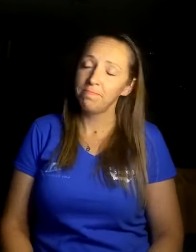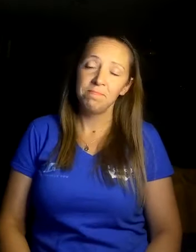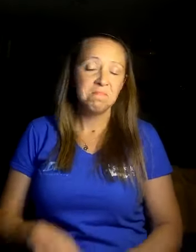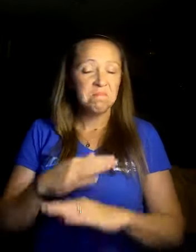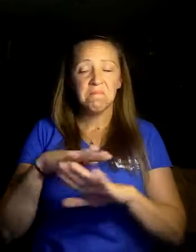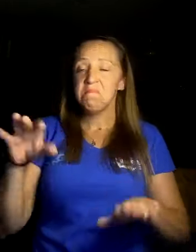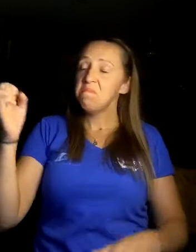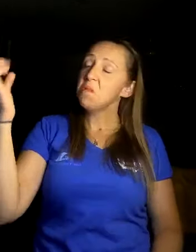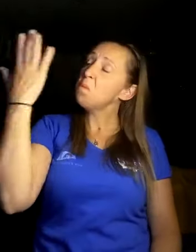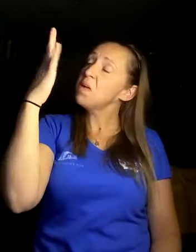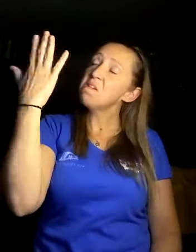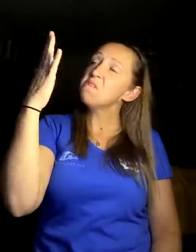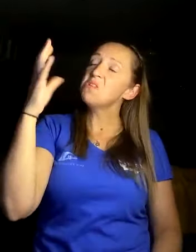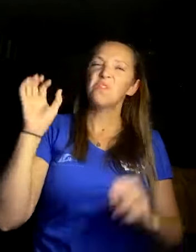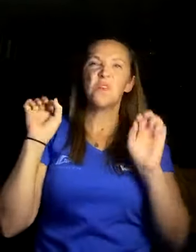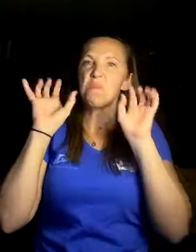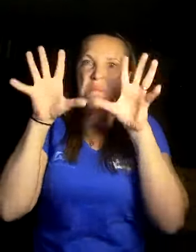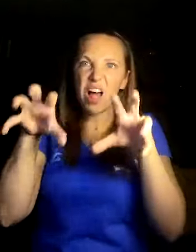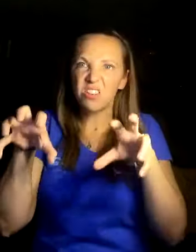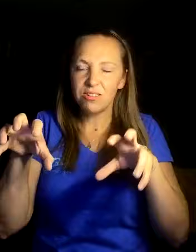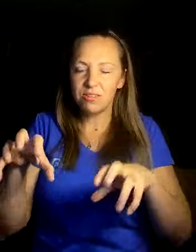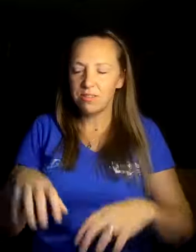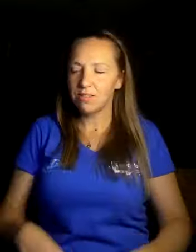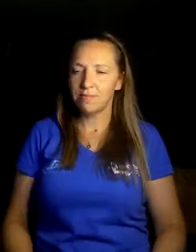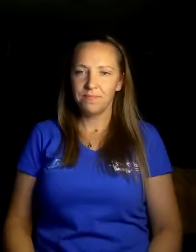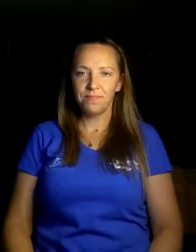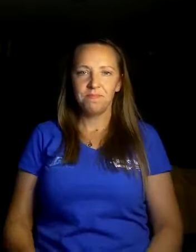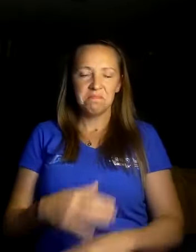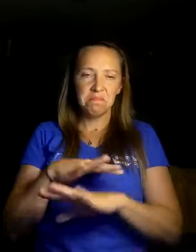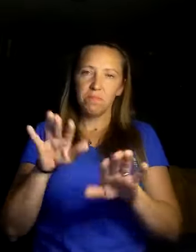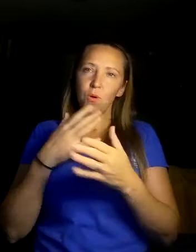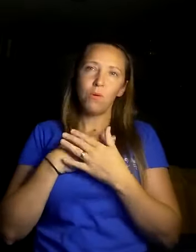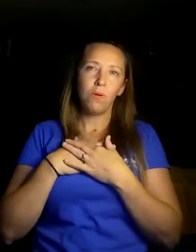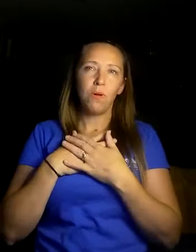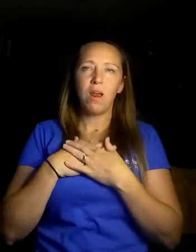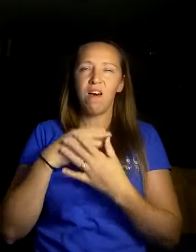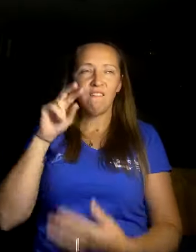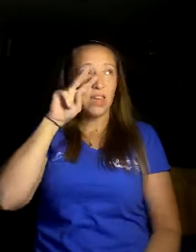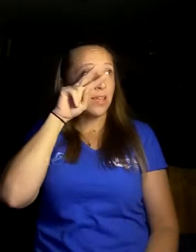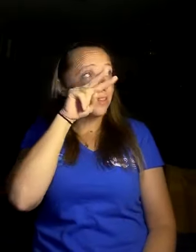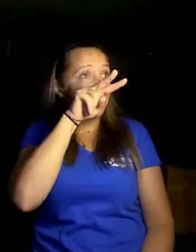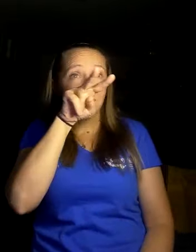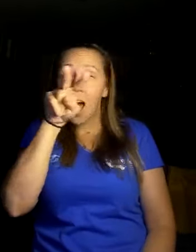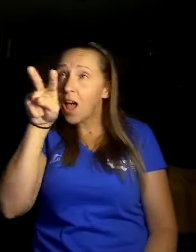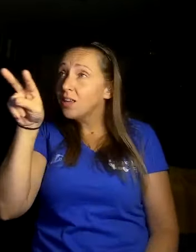No mirrors from monsters And no love in sight